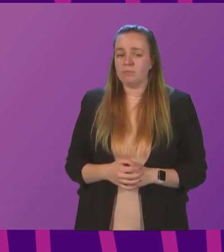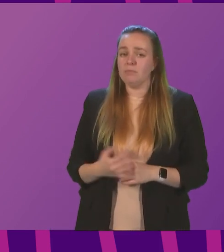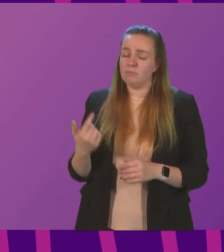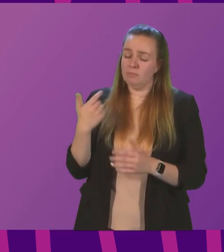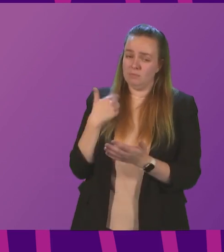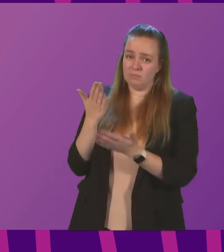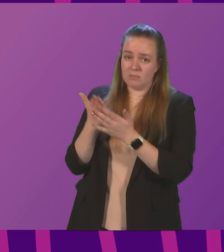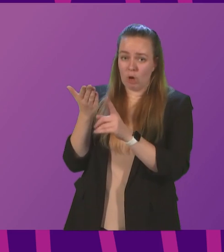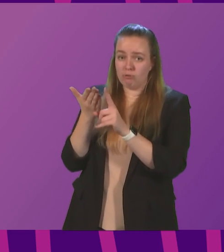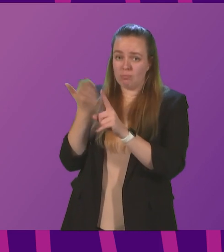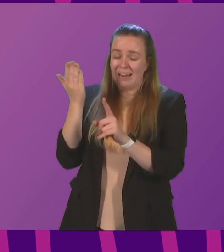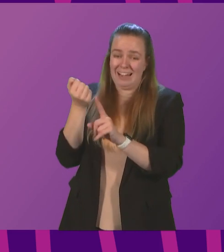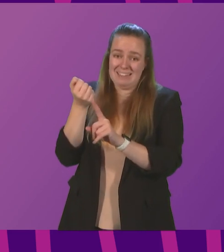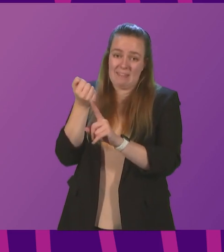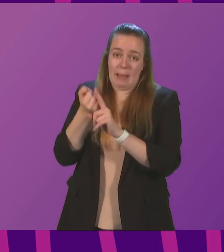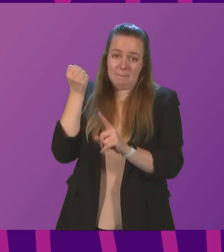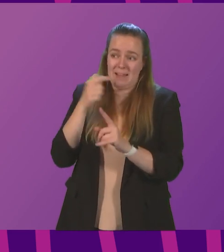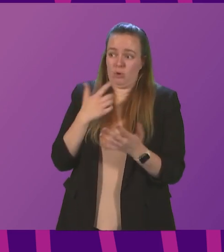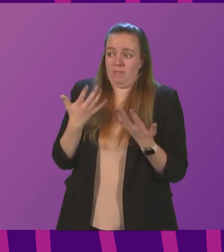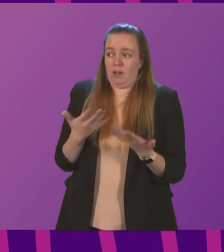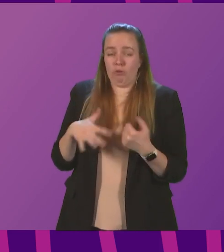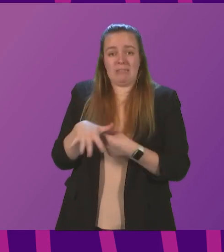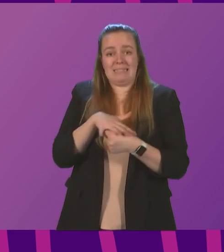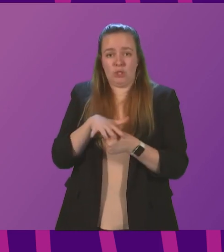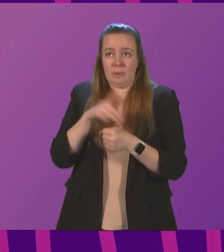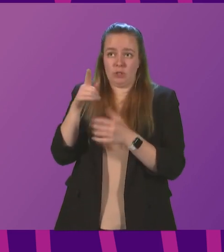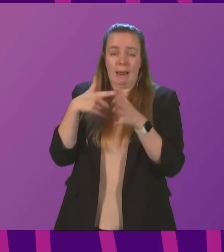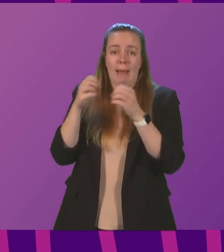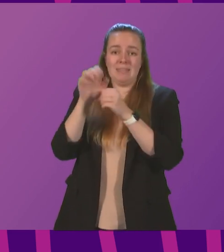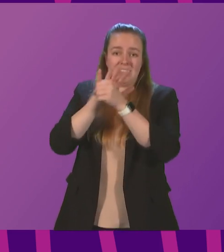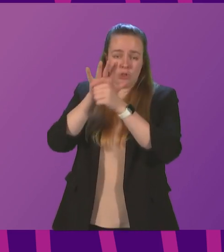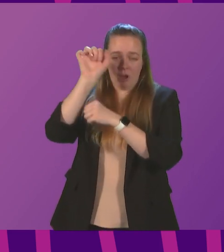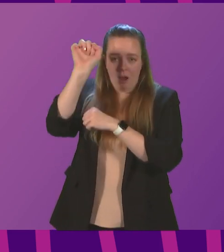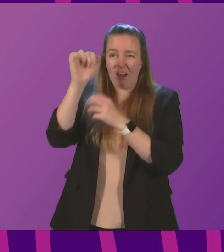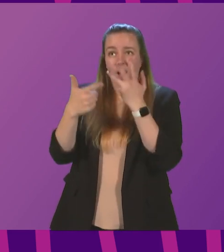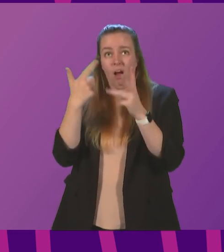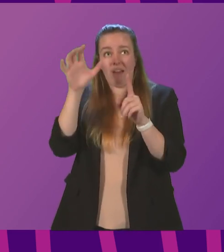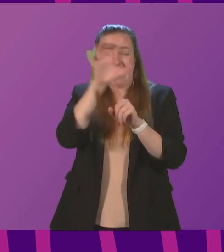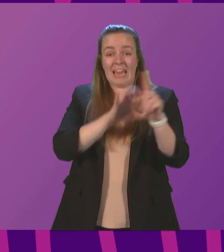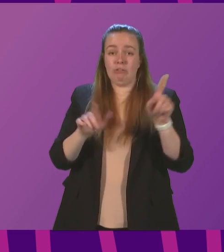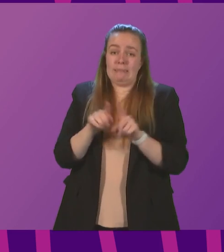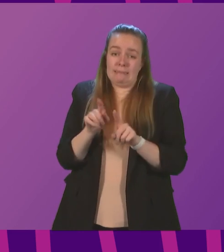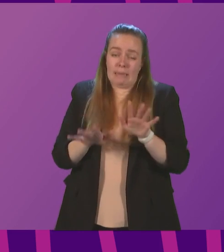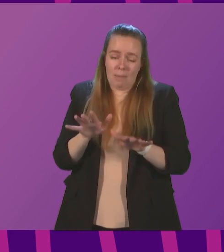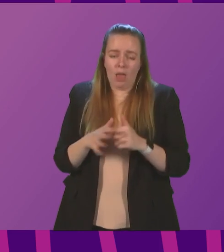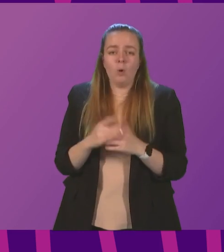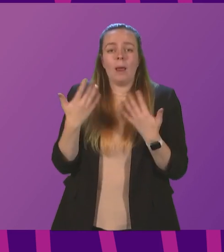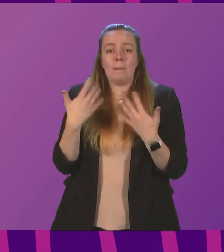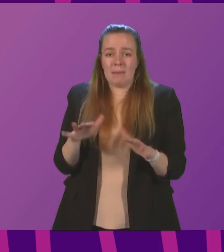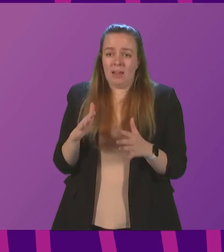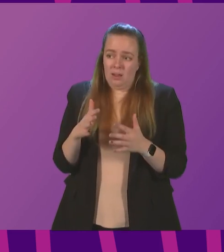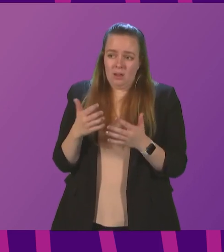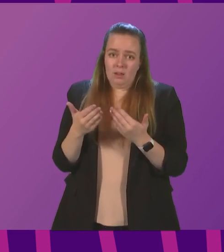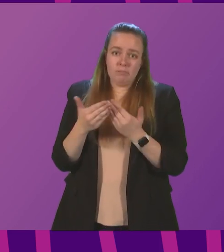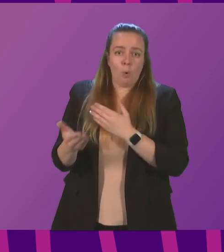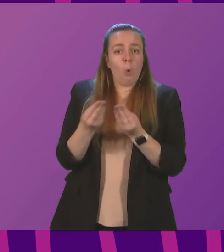certainly recognise the impact of the current situation in Aberdeenshire and indeed other areas. We have made significant resources